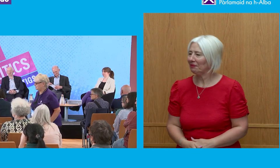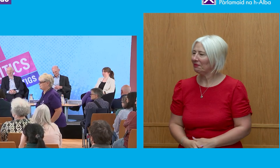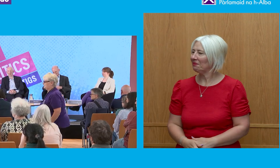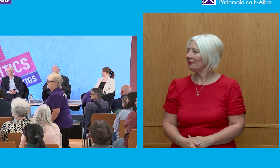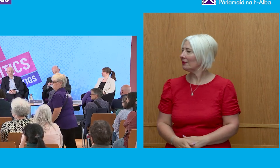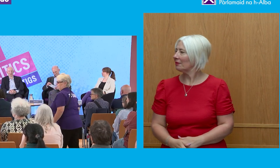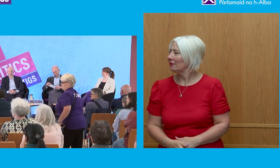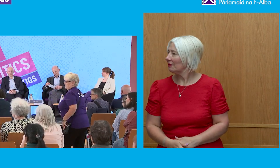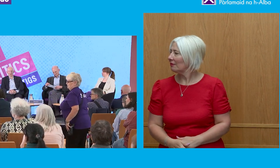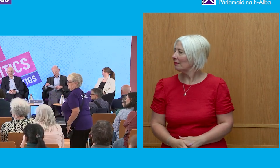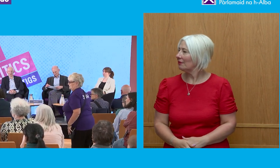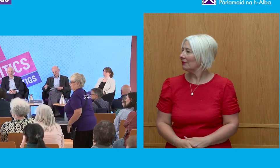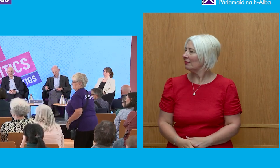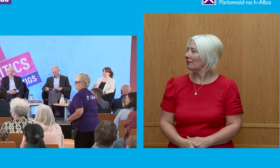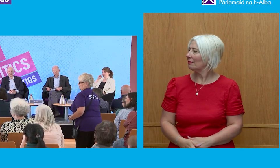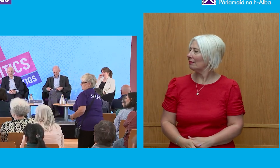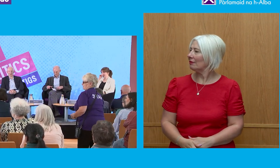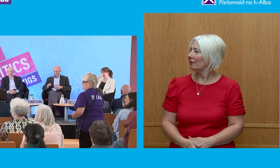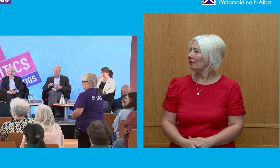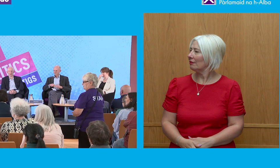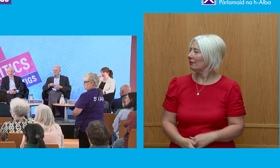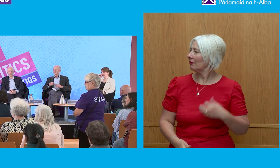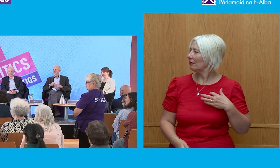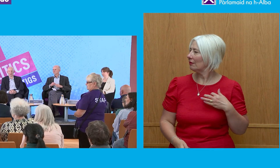And if you could give us your name, that would be helpful.